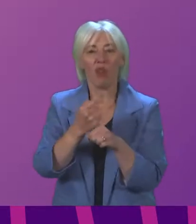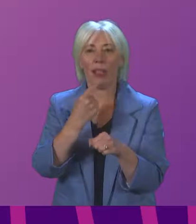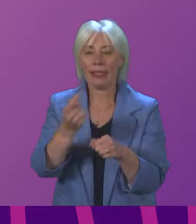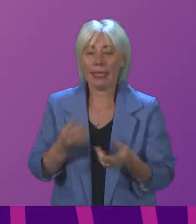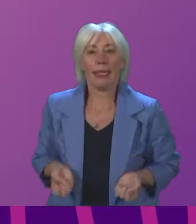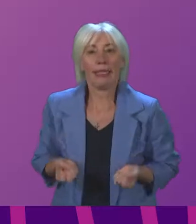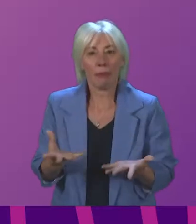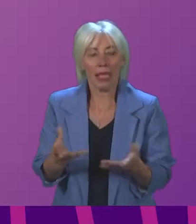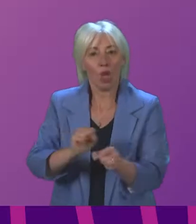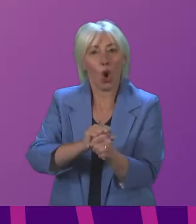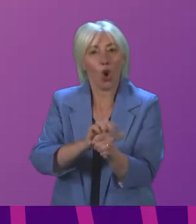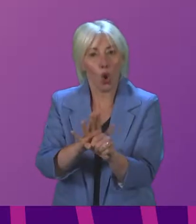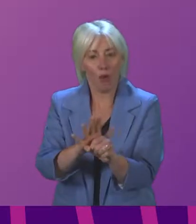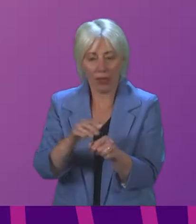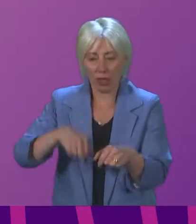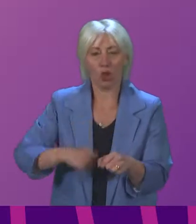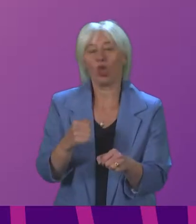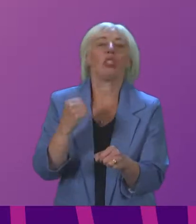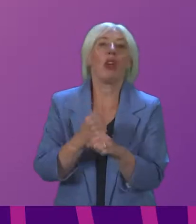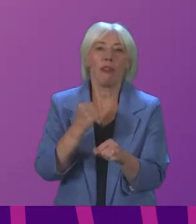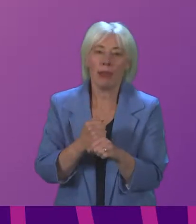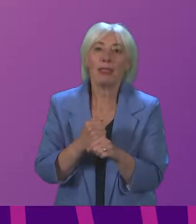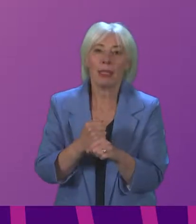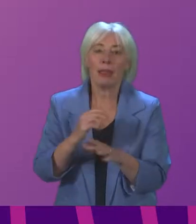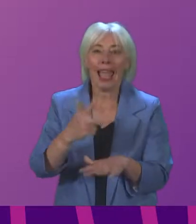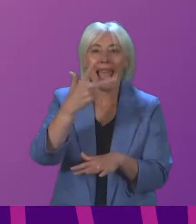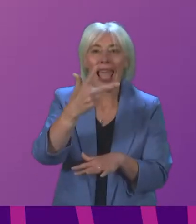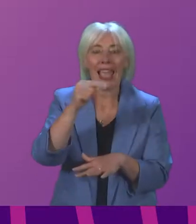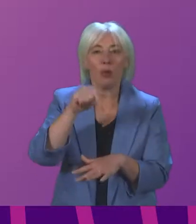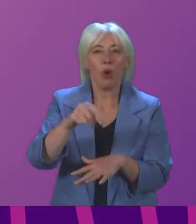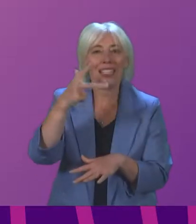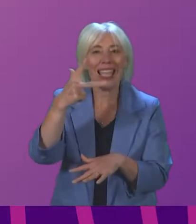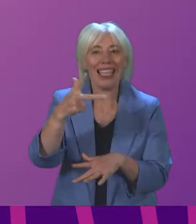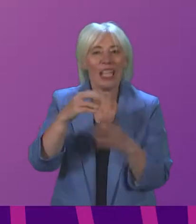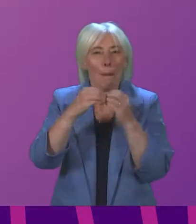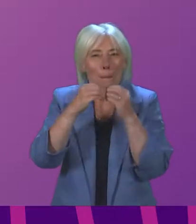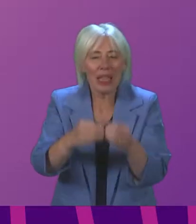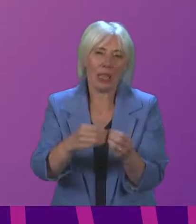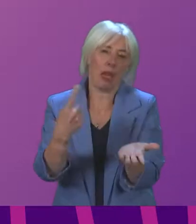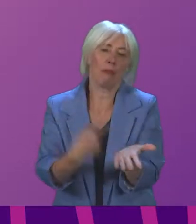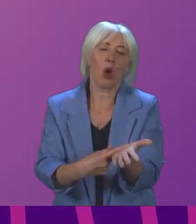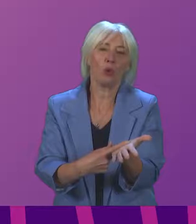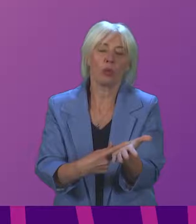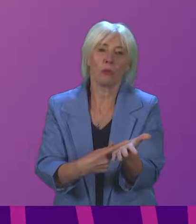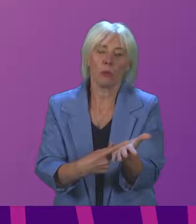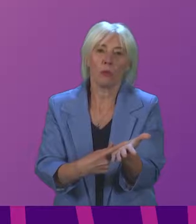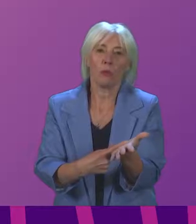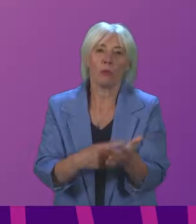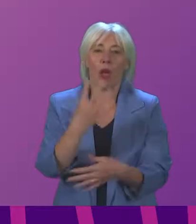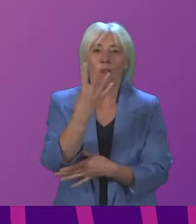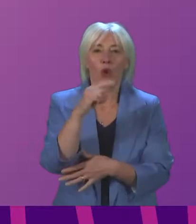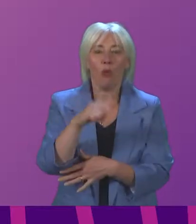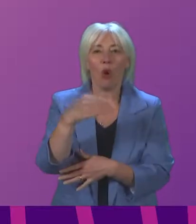spending on COVID-19 by the Scottish Government was at least £8.8 billion. A further £4